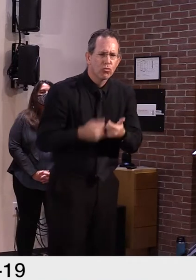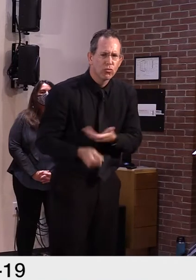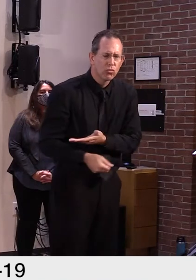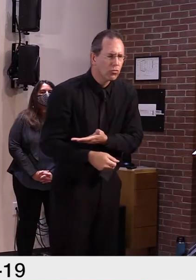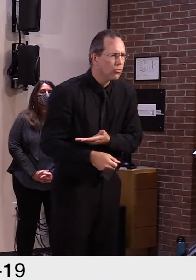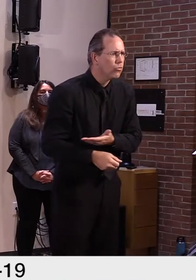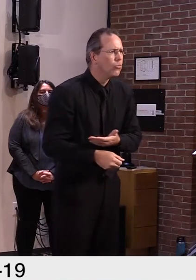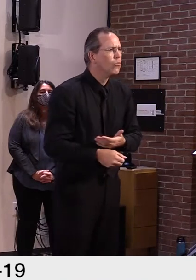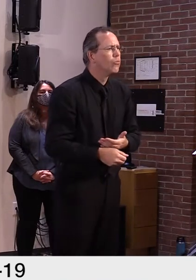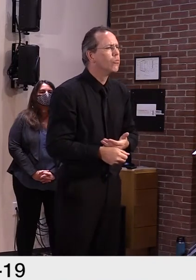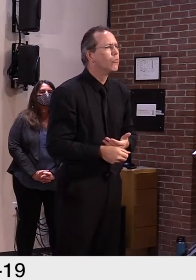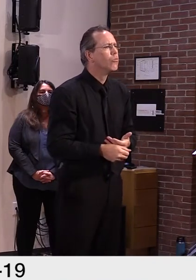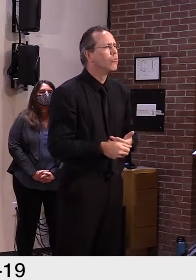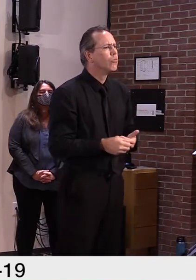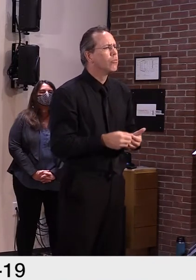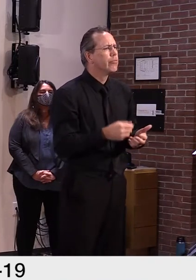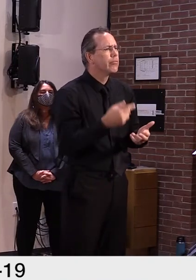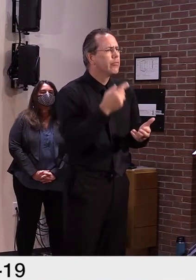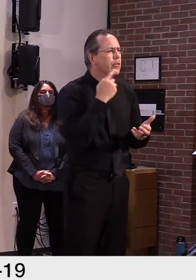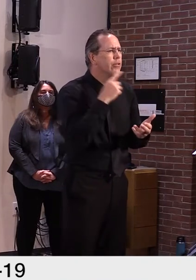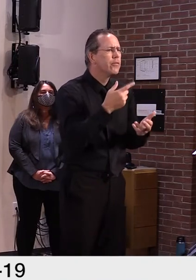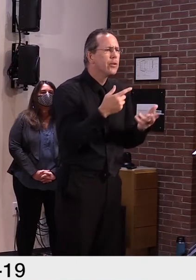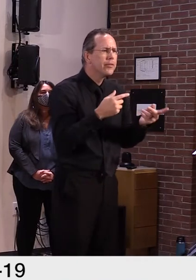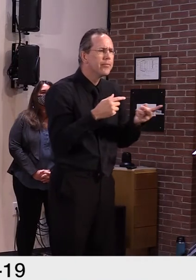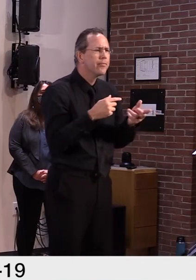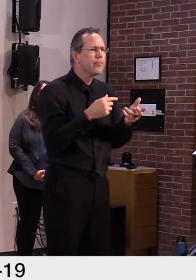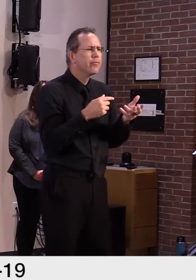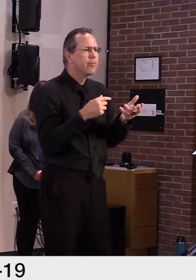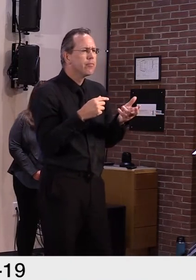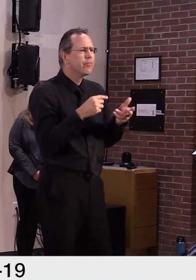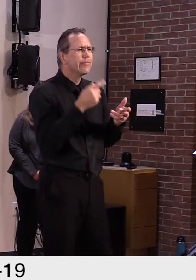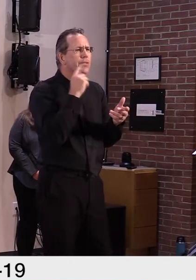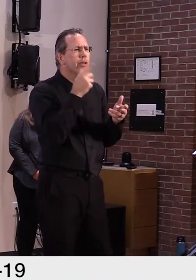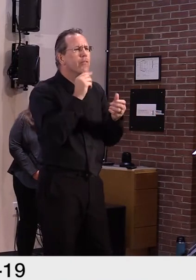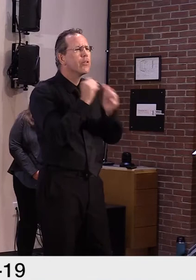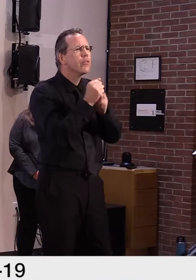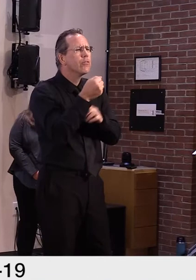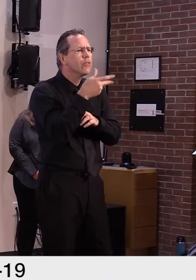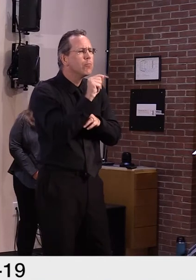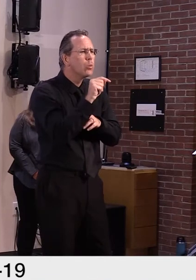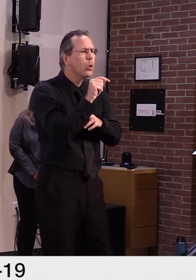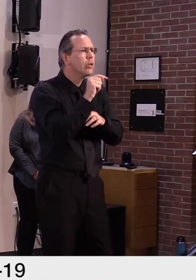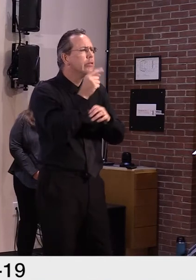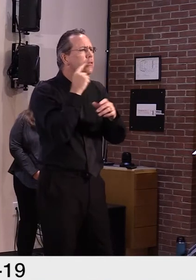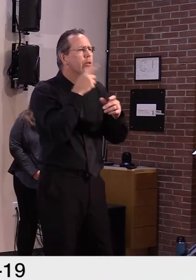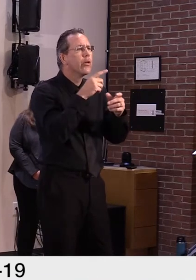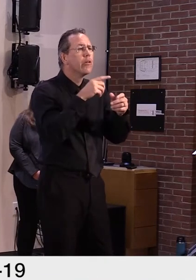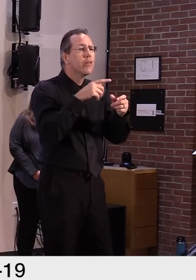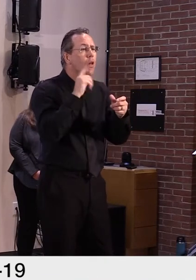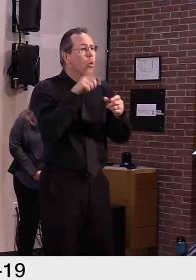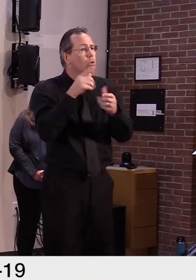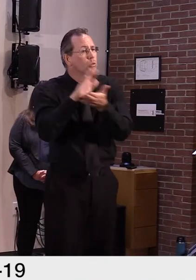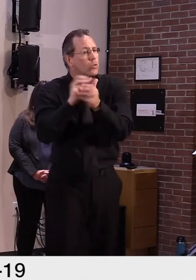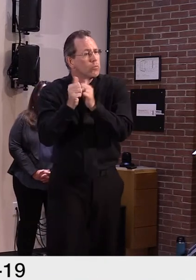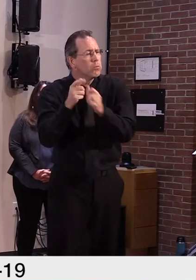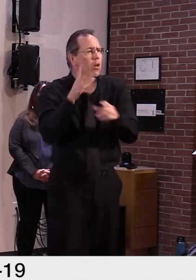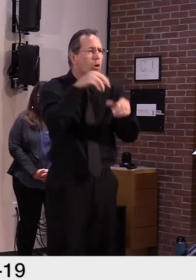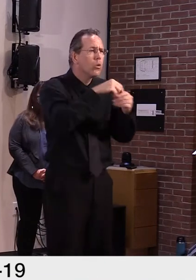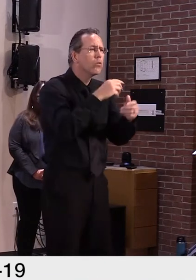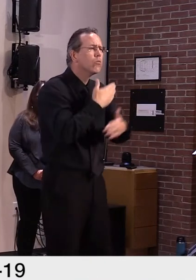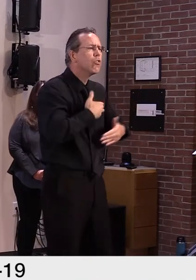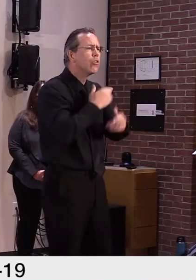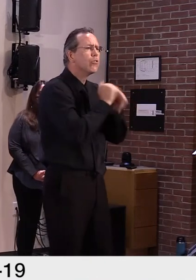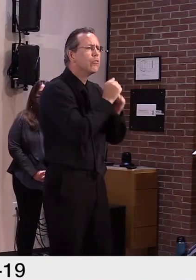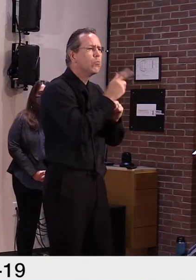Or is it just a specific sport? Yeah, think the specific connection to sports is about interscholastic competitions. It certainly